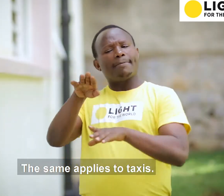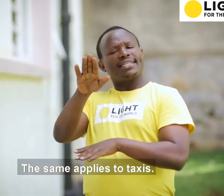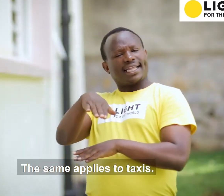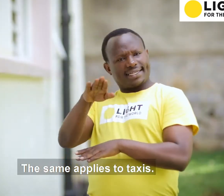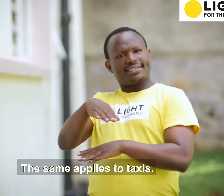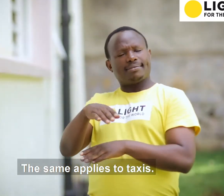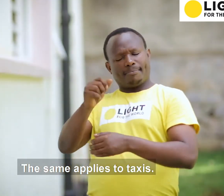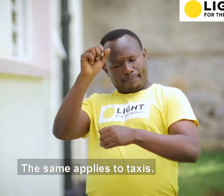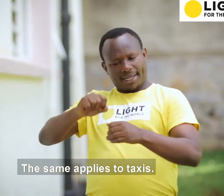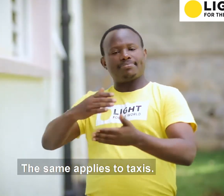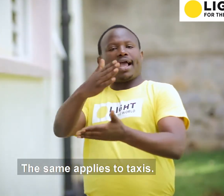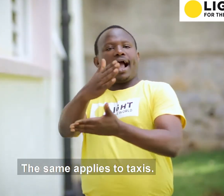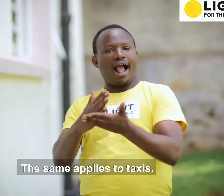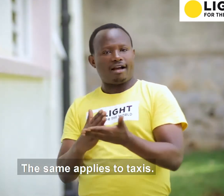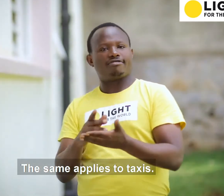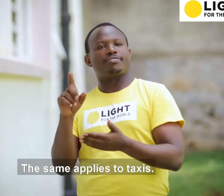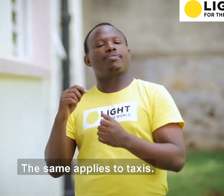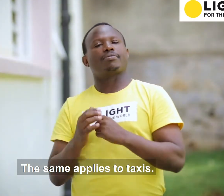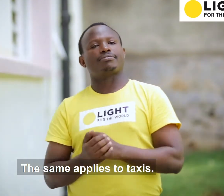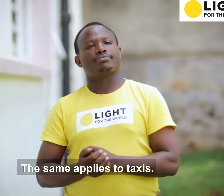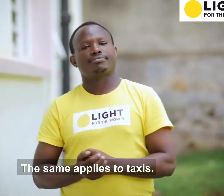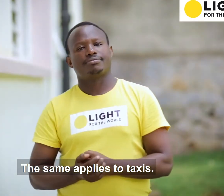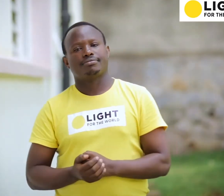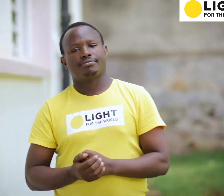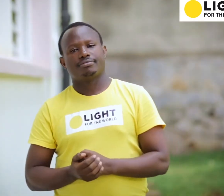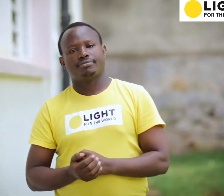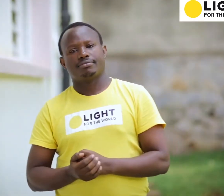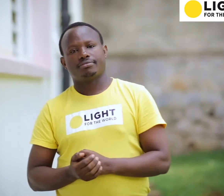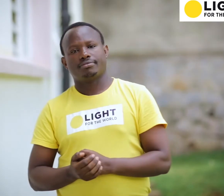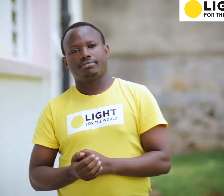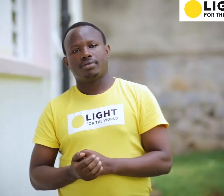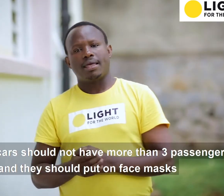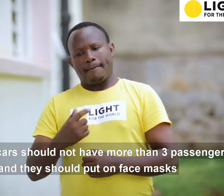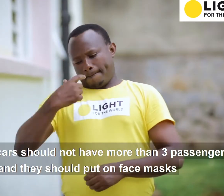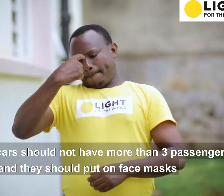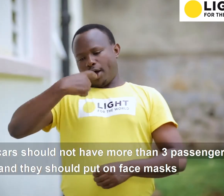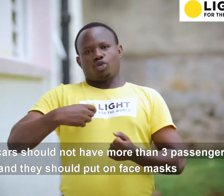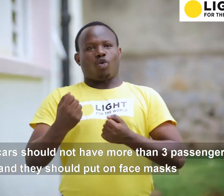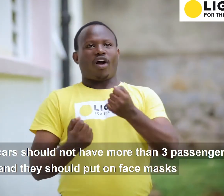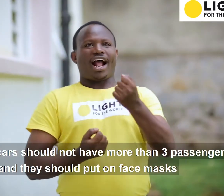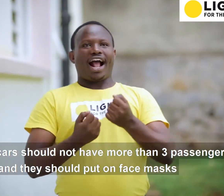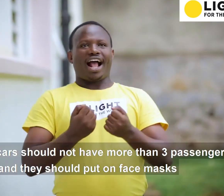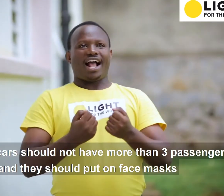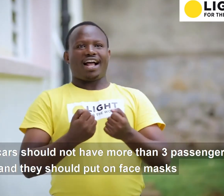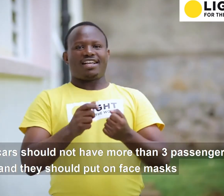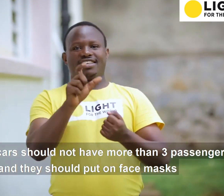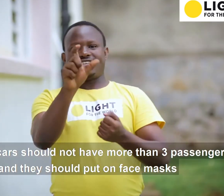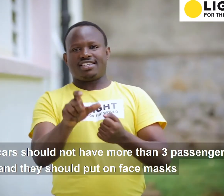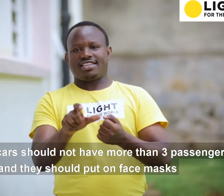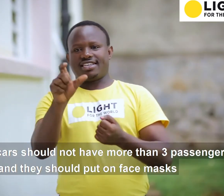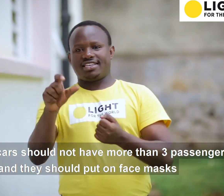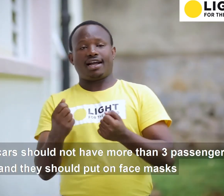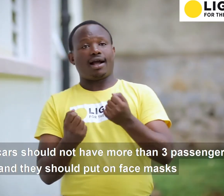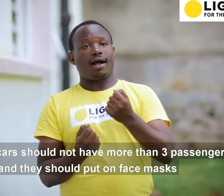2. Private cars should not have more than 3 passengers and they should put on face masks.